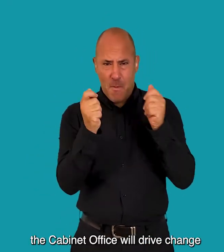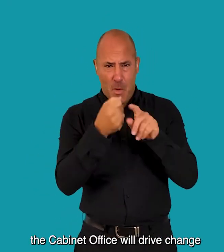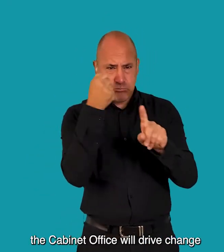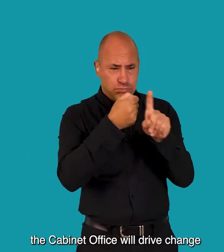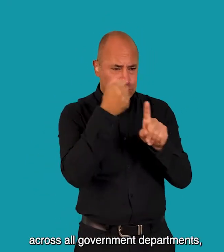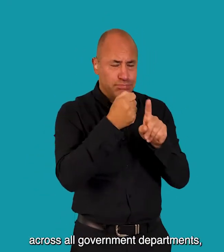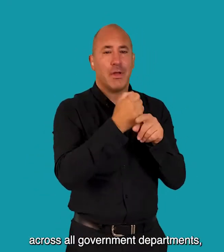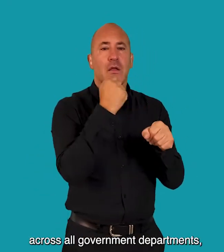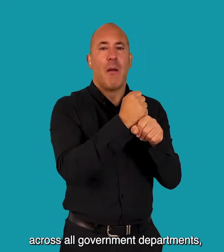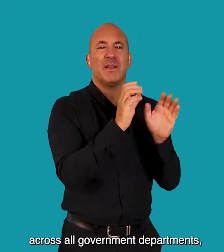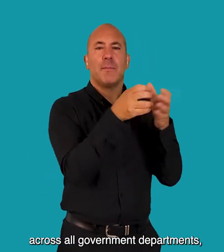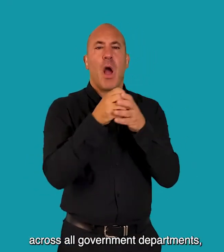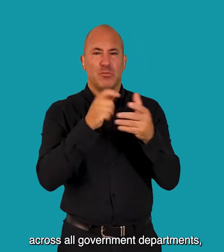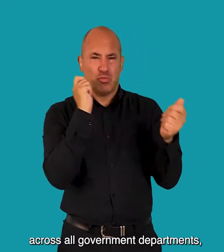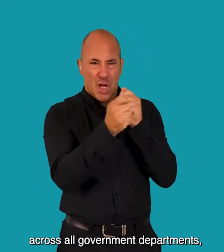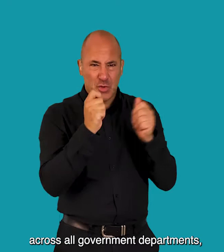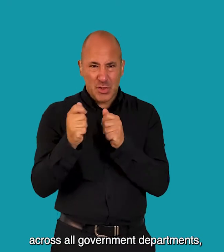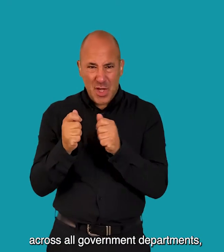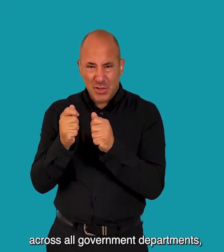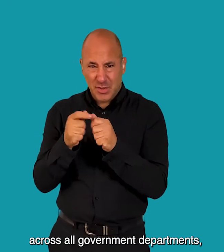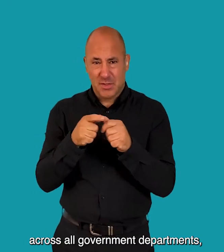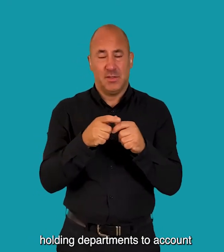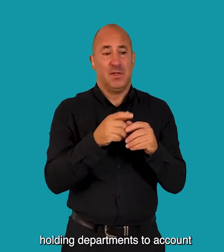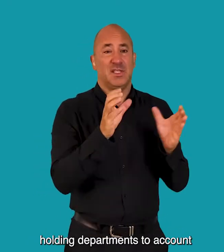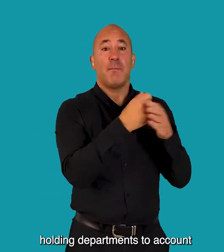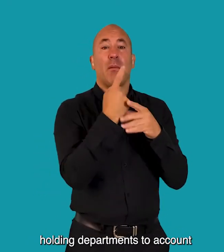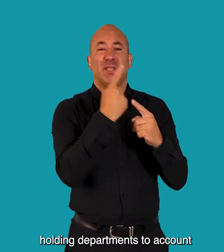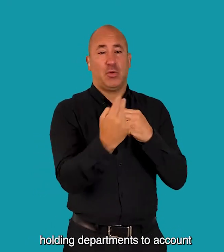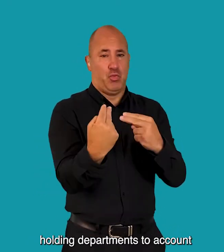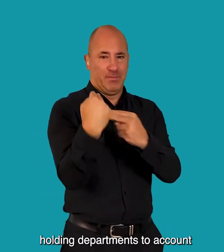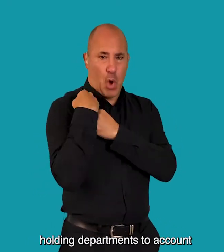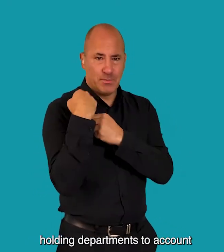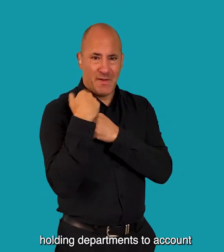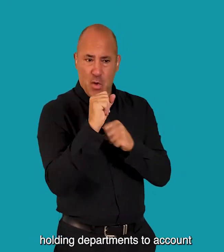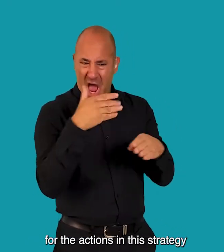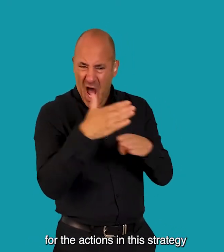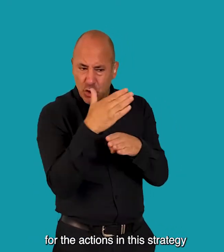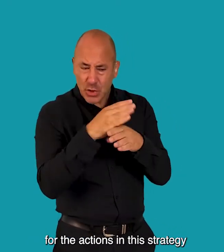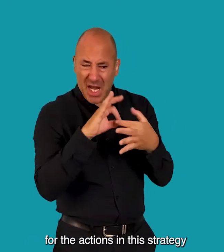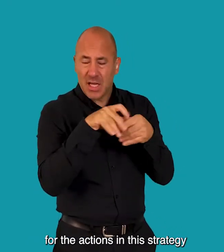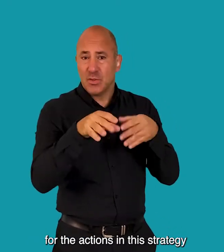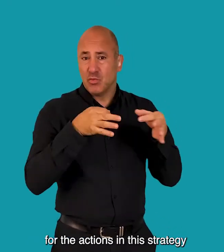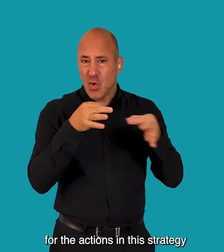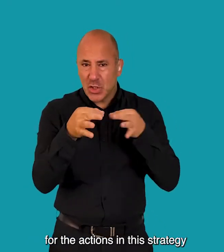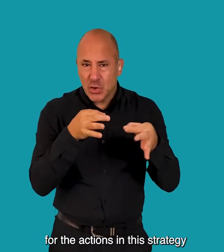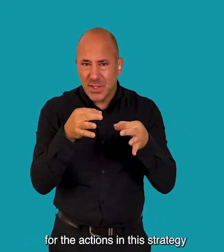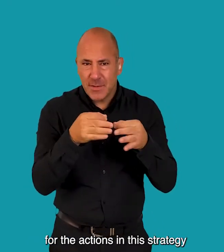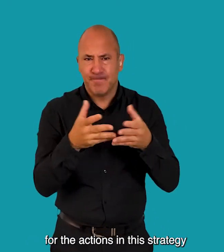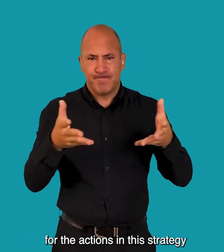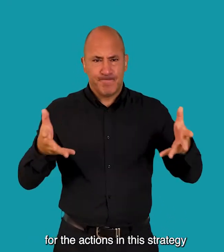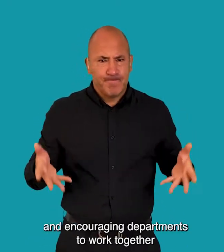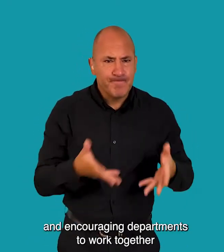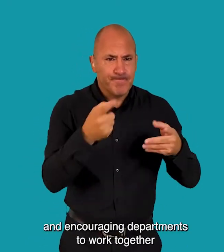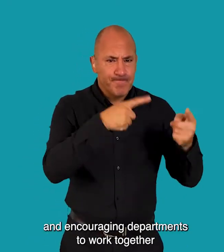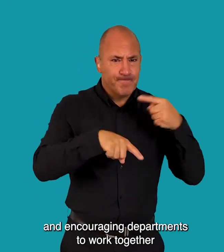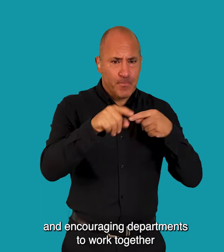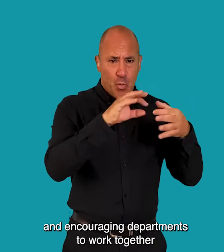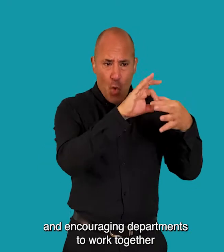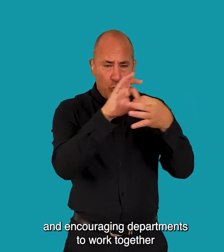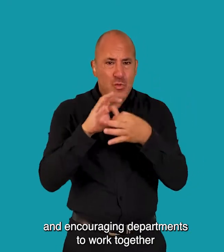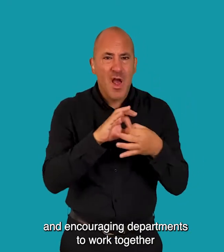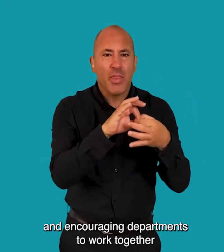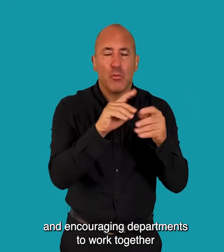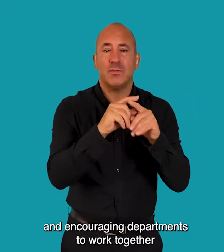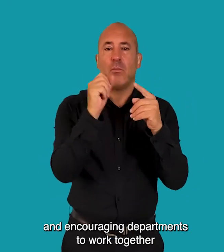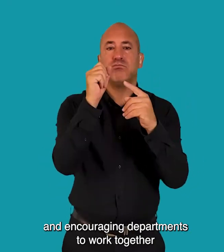drive change across all government departments holding departments to account for the actions in this strategy and encouraging